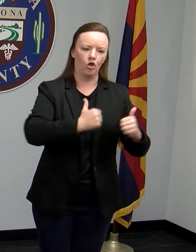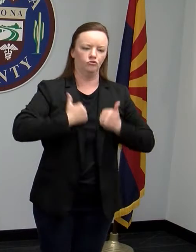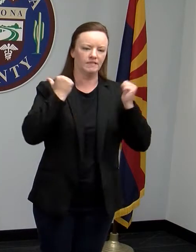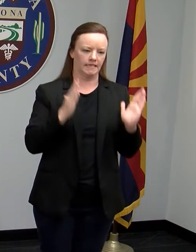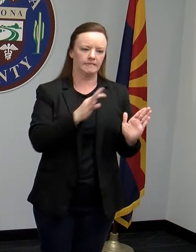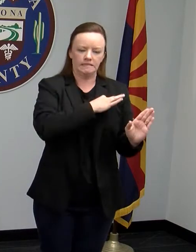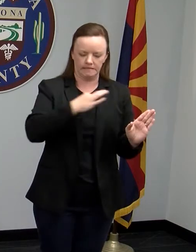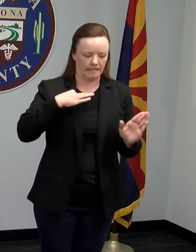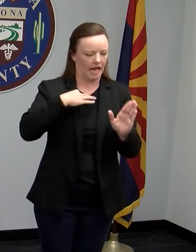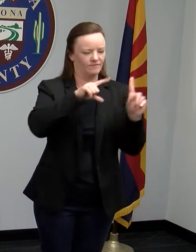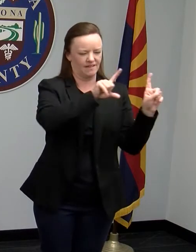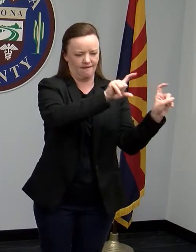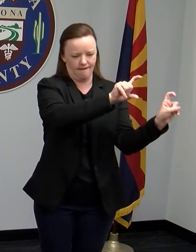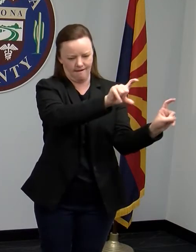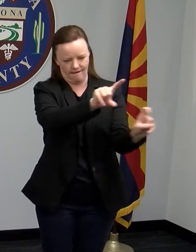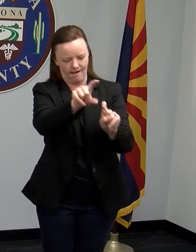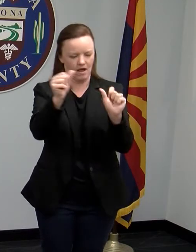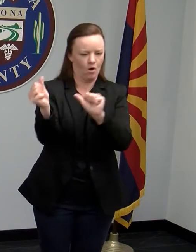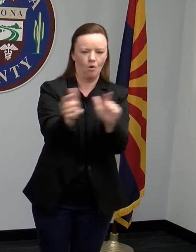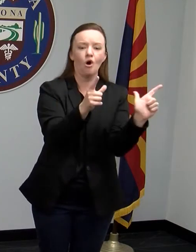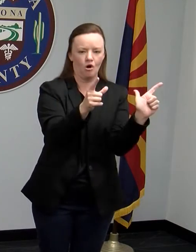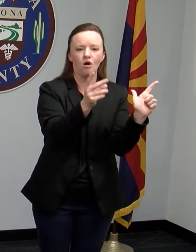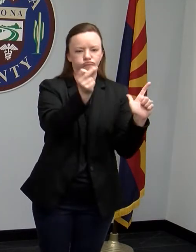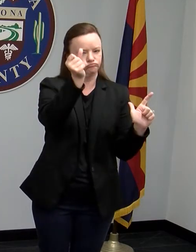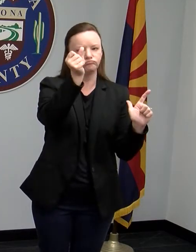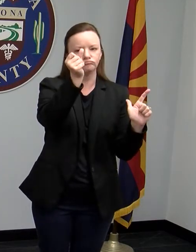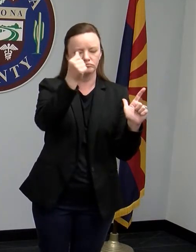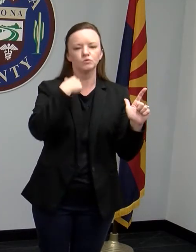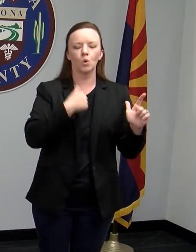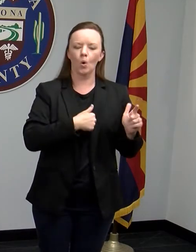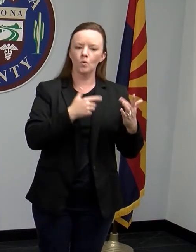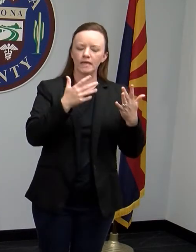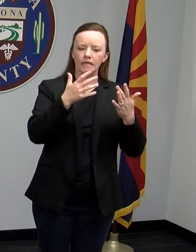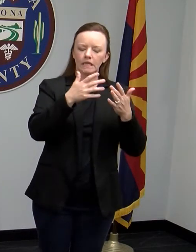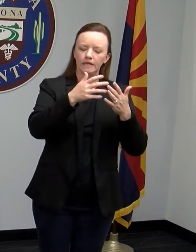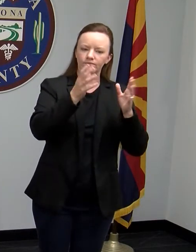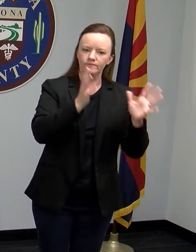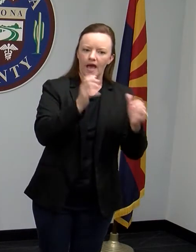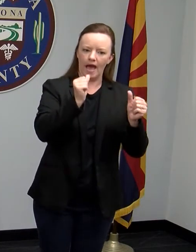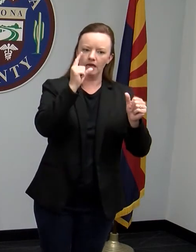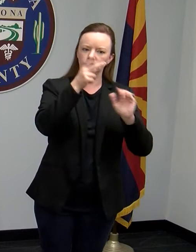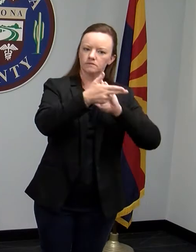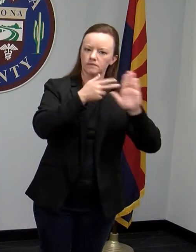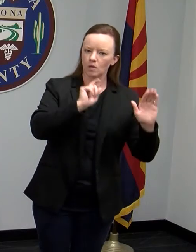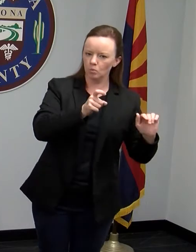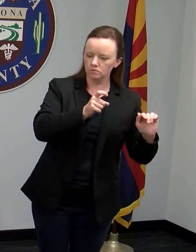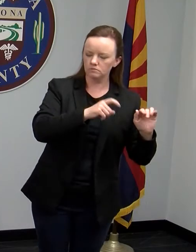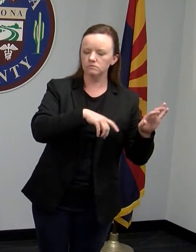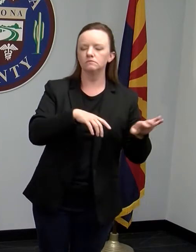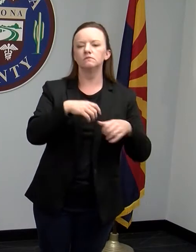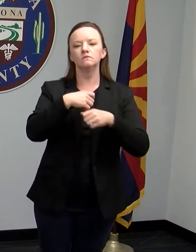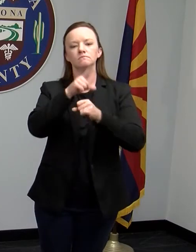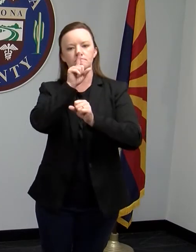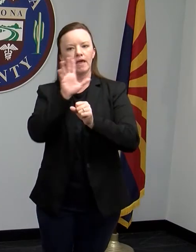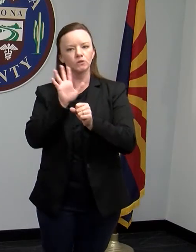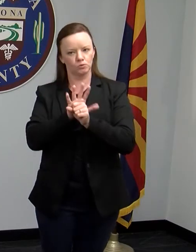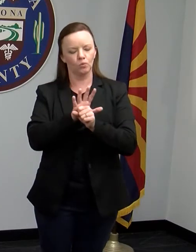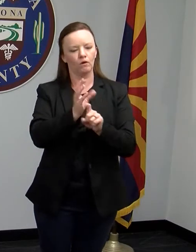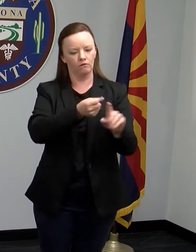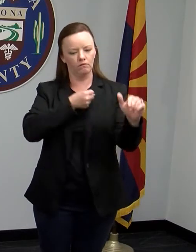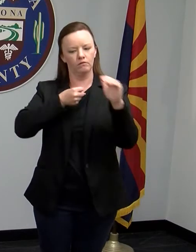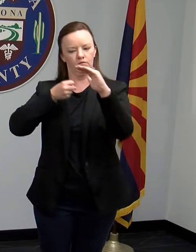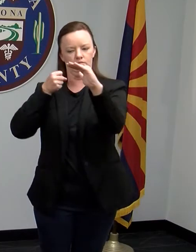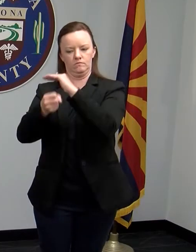in that facility who has symptoms so that we can quickly diagnose them and make sure that they are put in